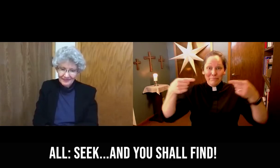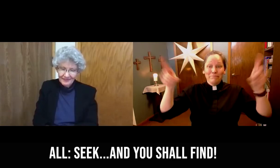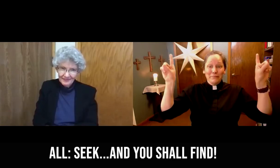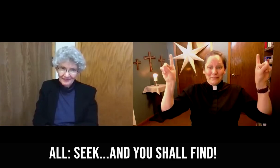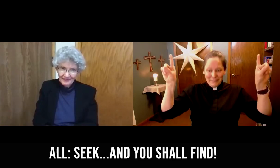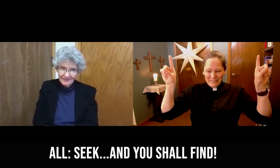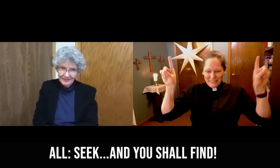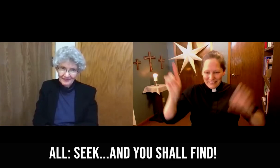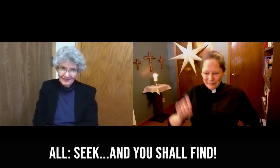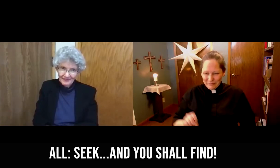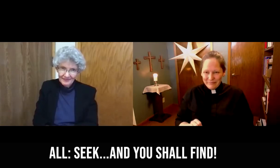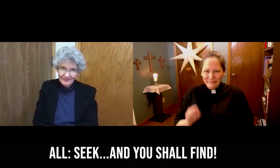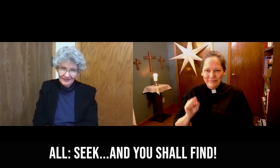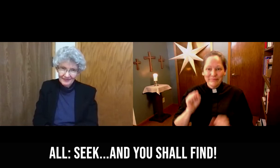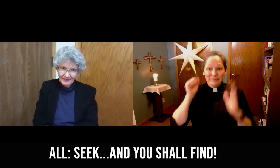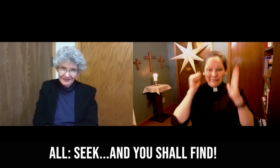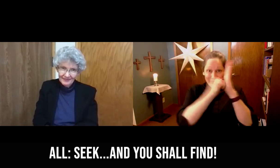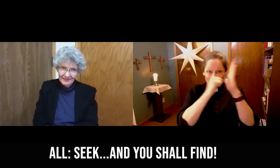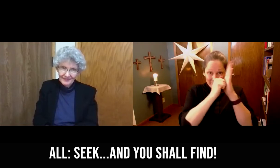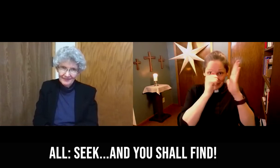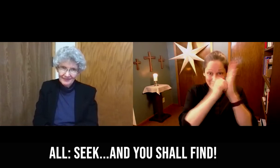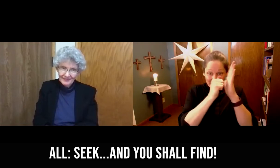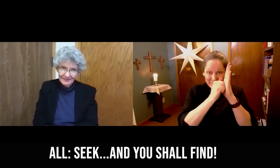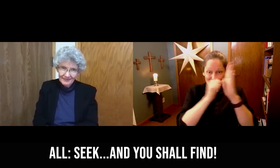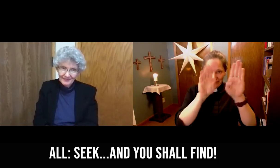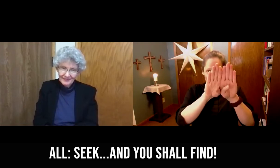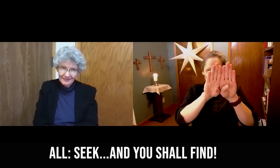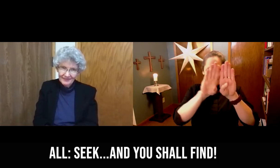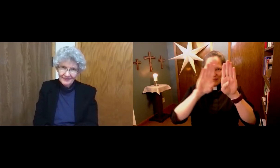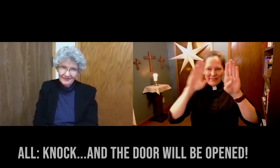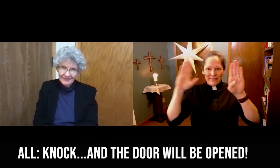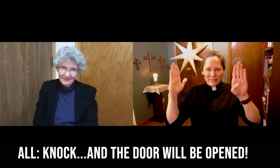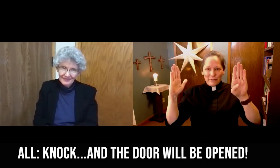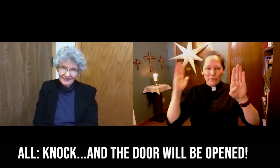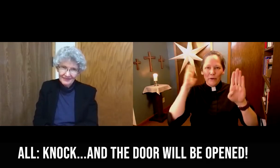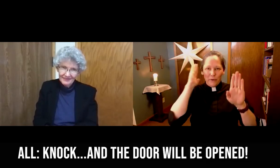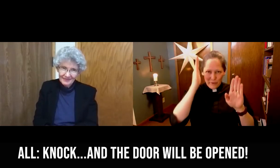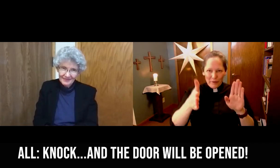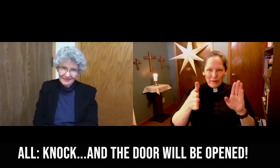seek and you shall find, knock and the door will be opened,